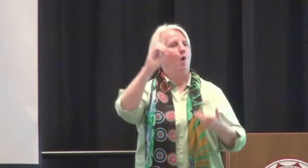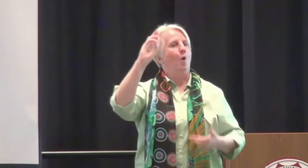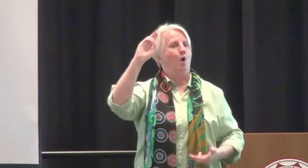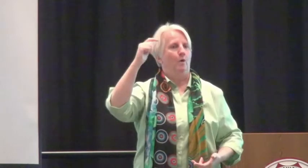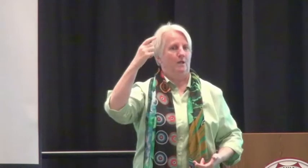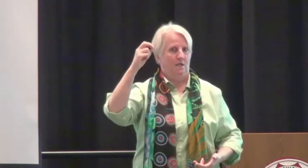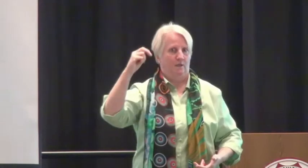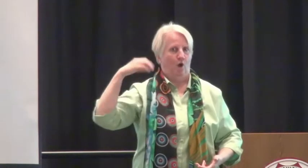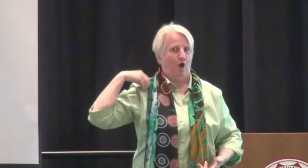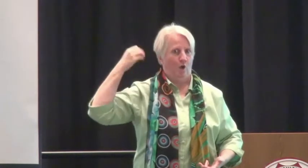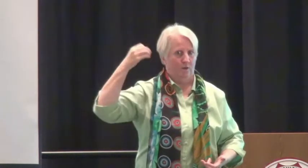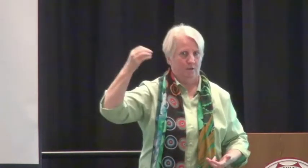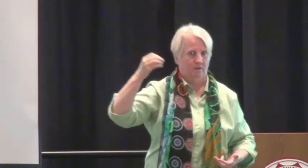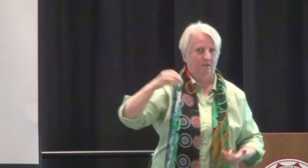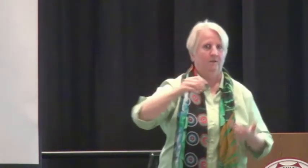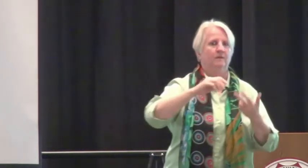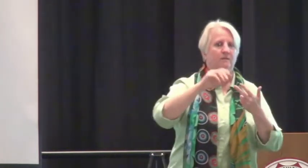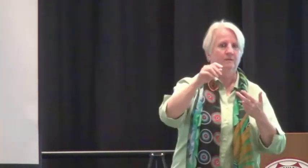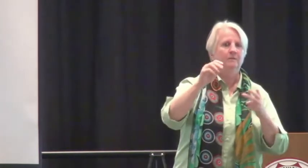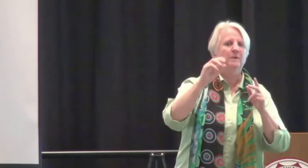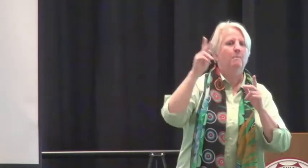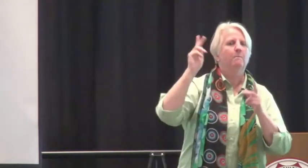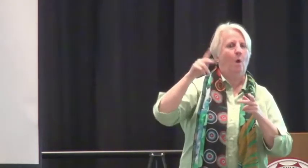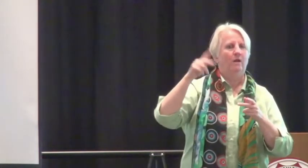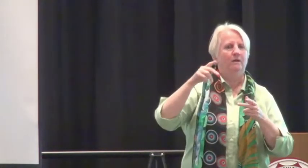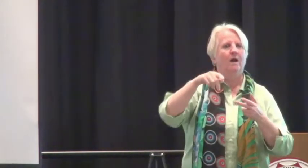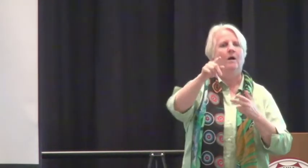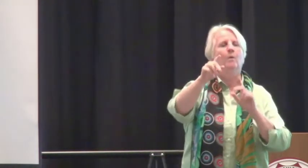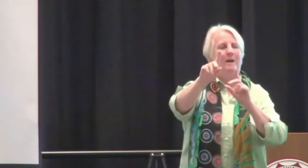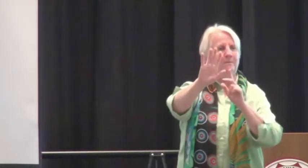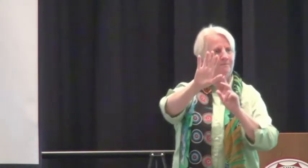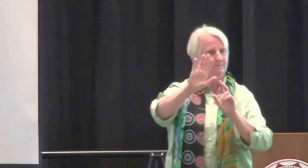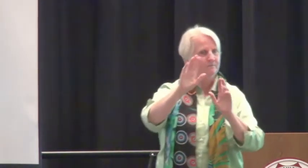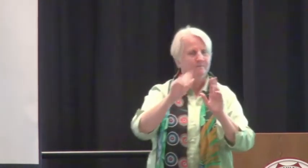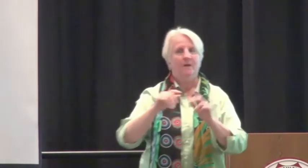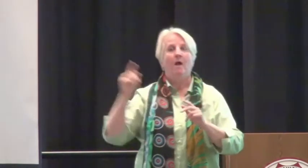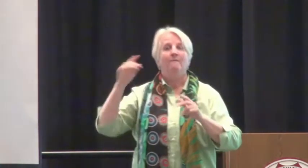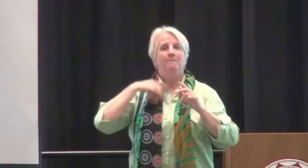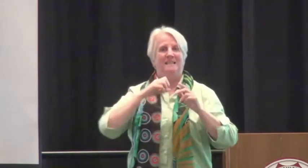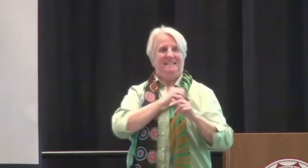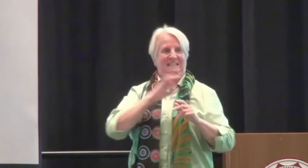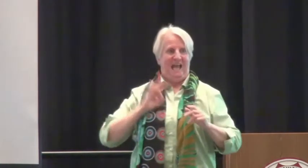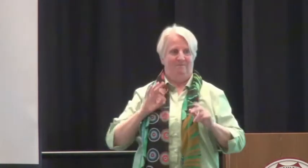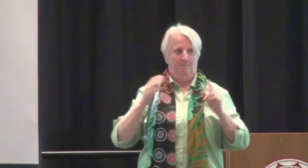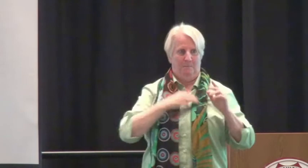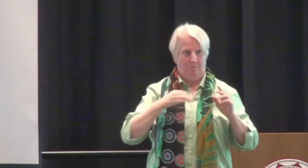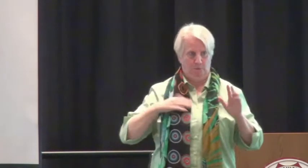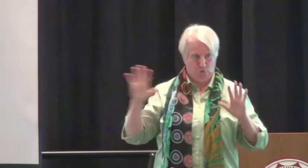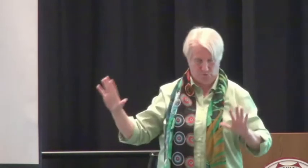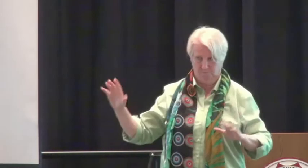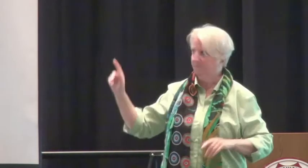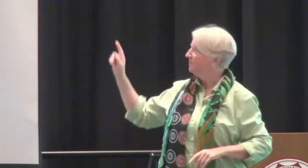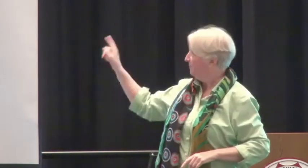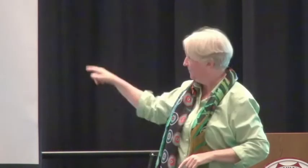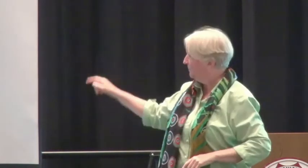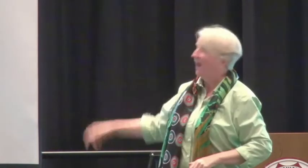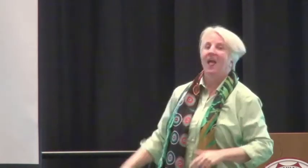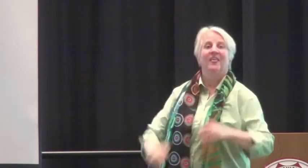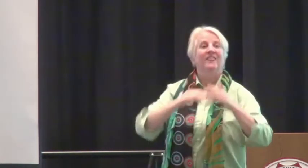Oregon, from the Portland area. So thank you to my